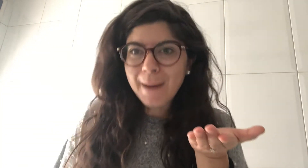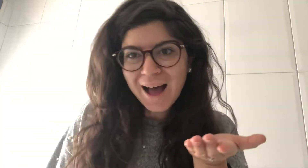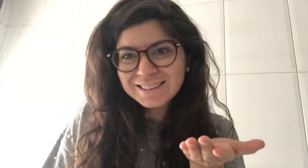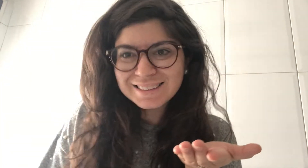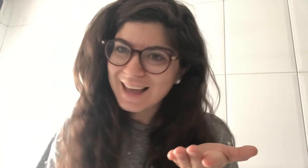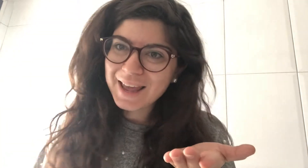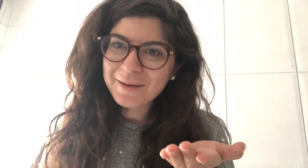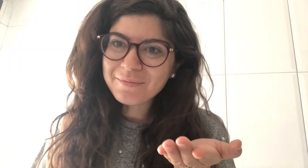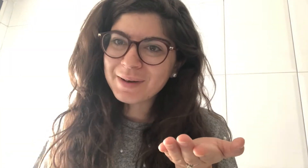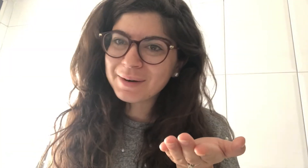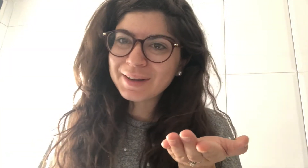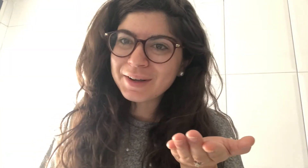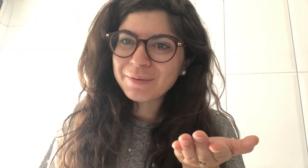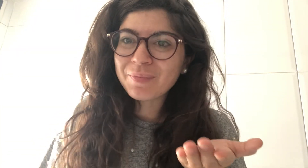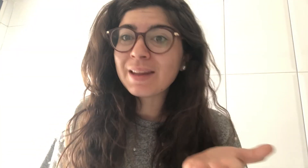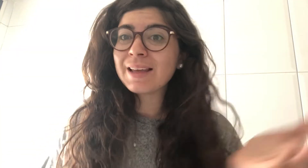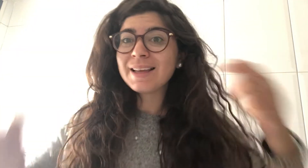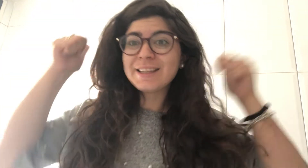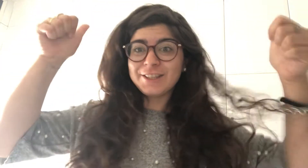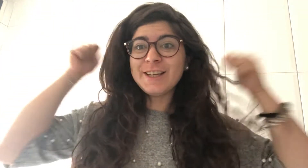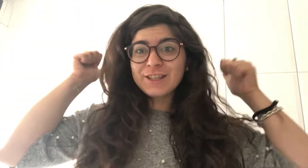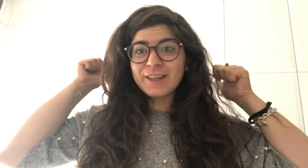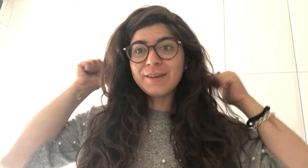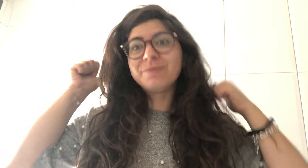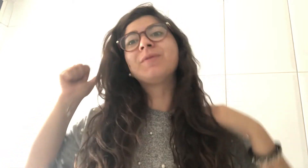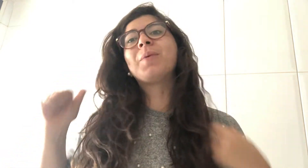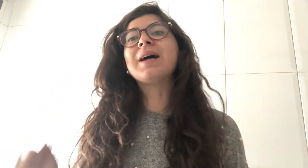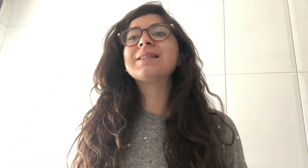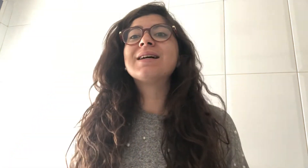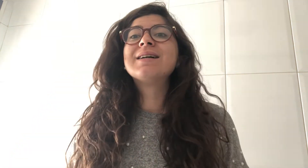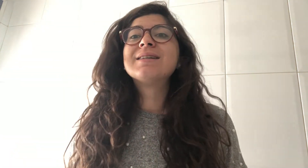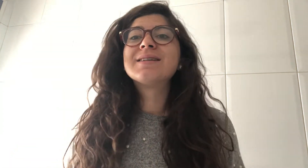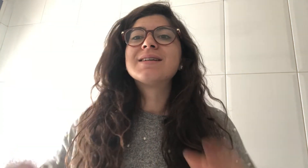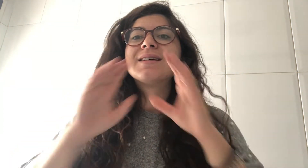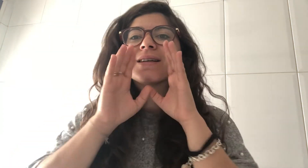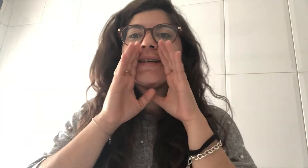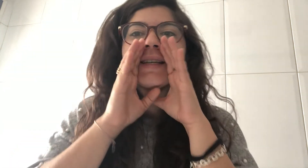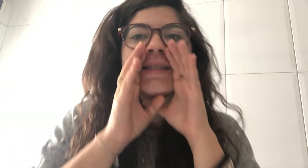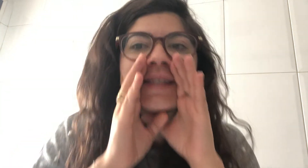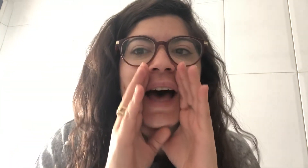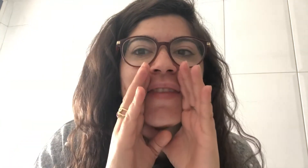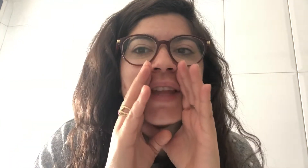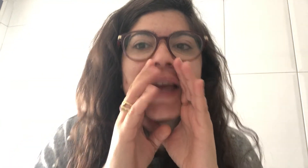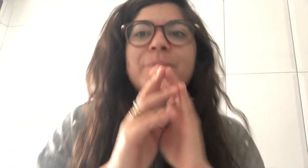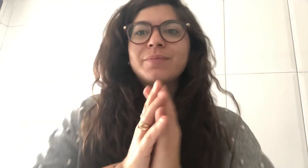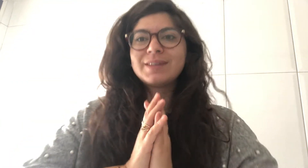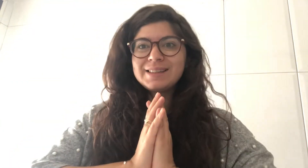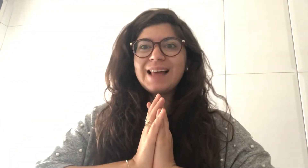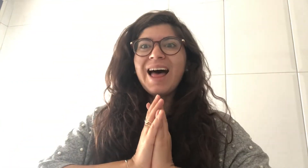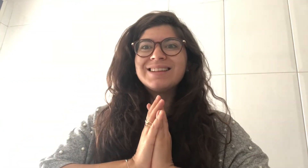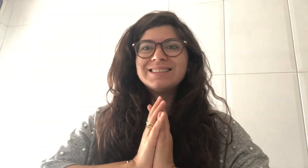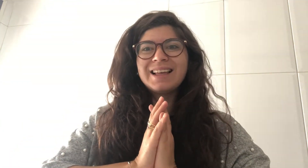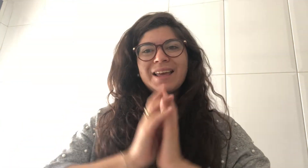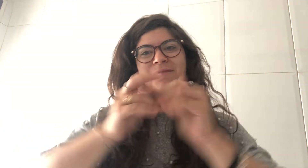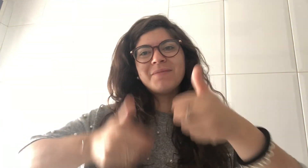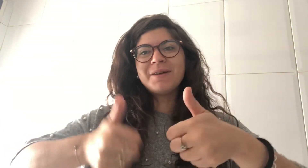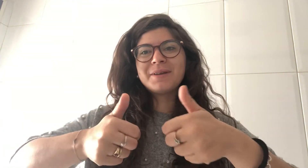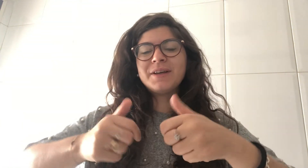monday very good yesterday was sunday sunday very good